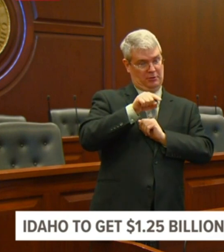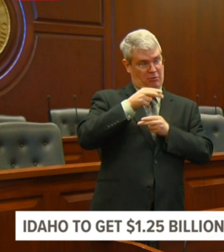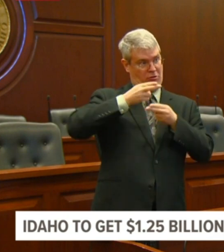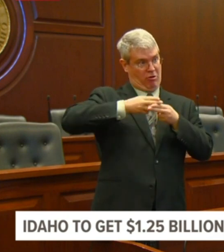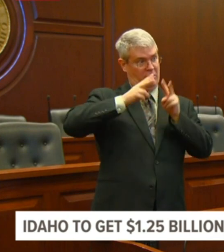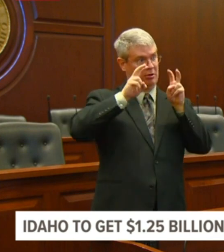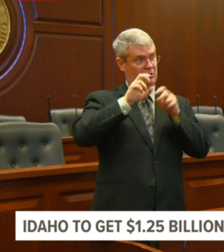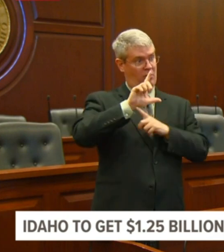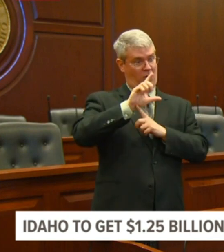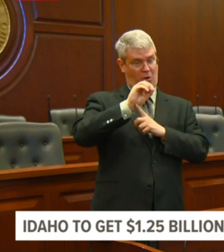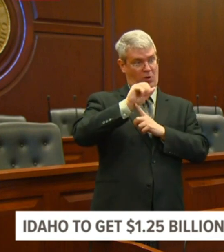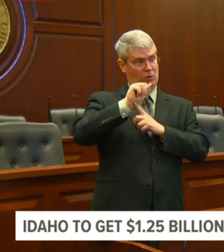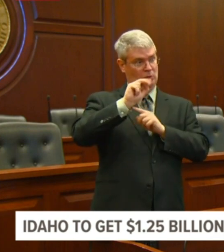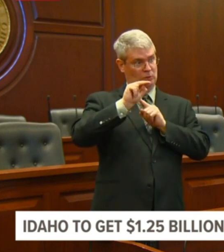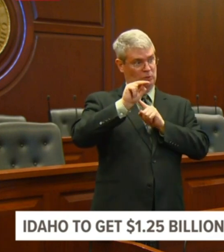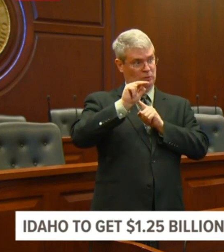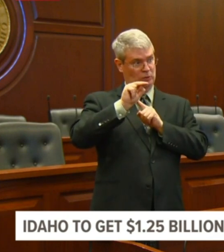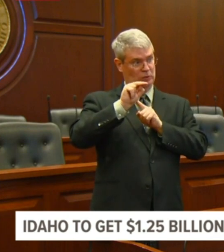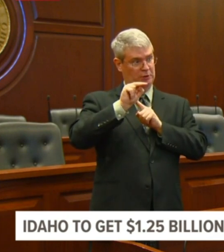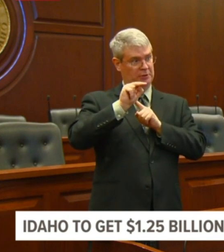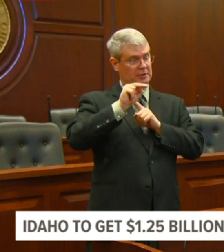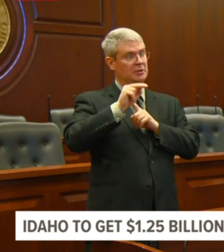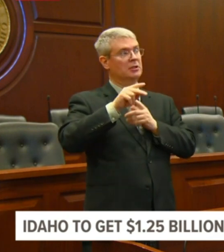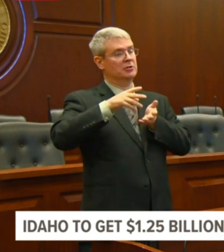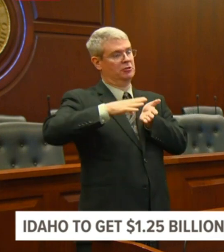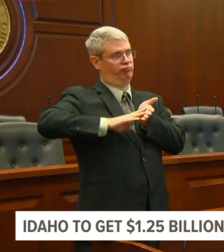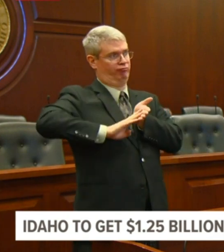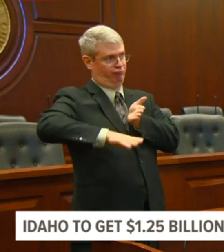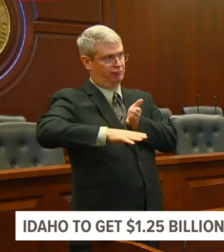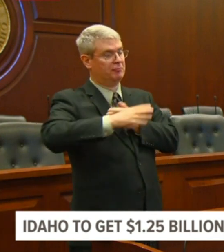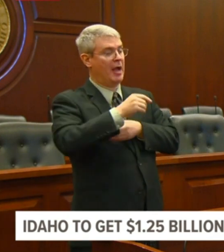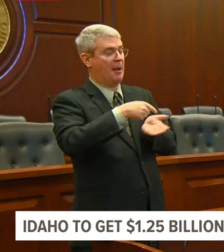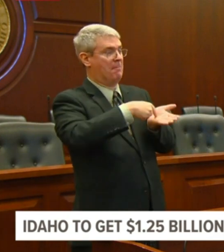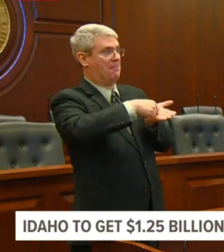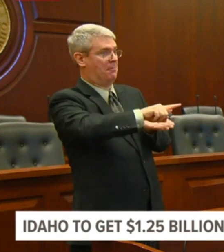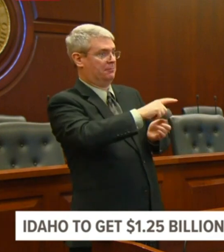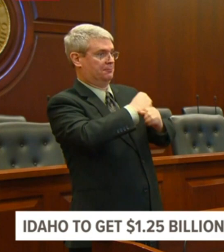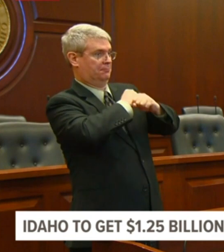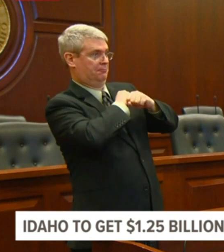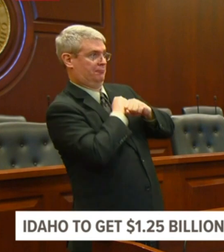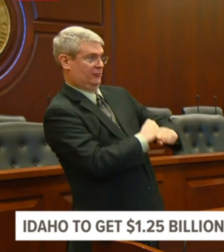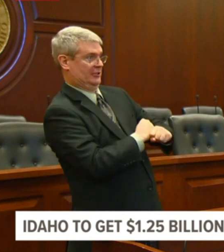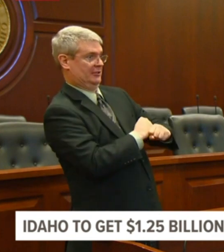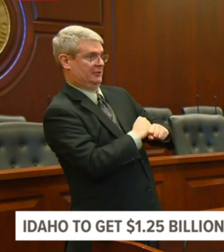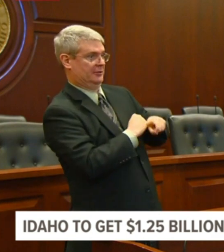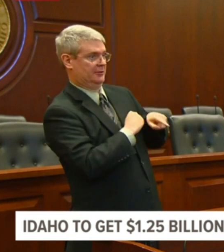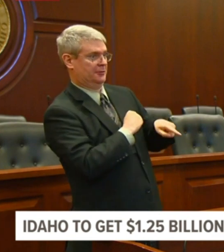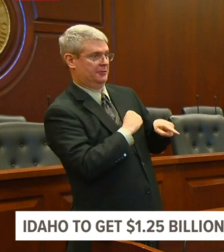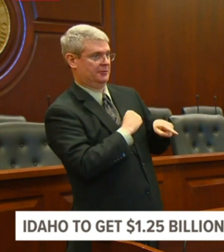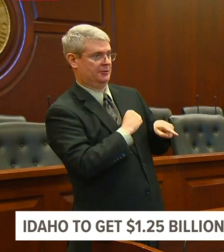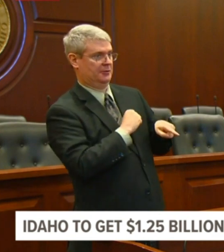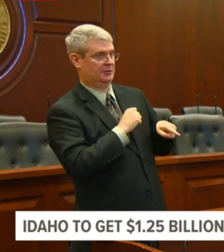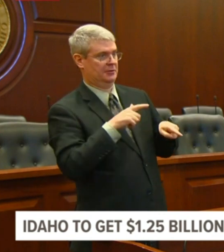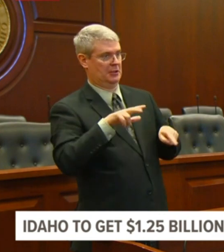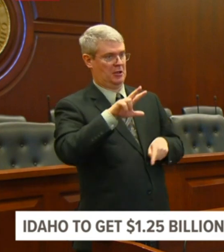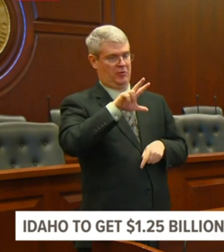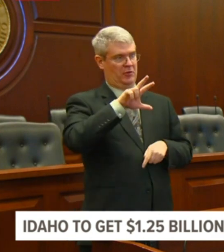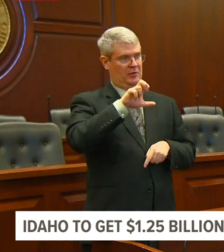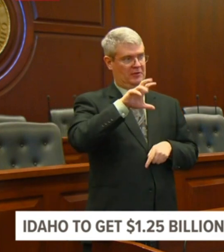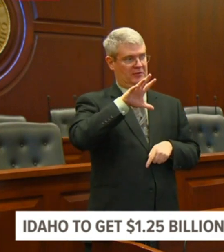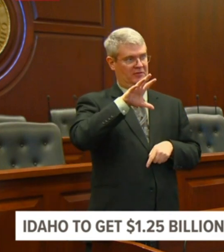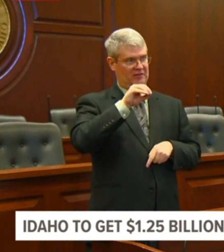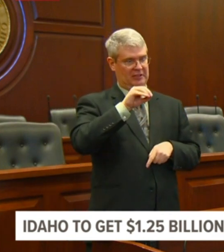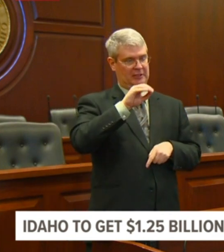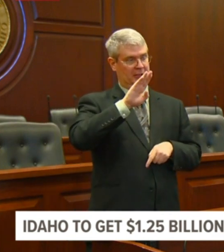Protection Program will provide $350 billion for 100% federally guaranteed loans for eight weeks of assistance